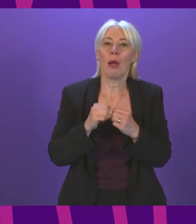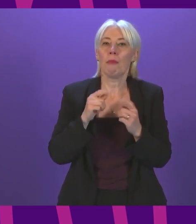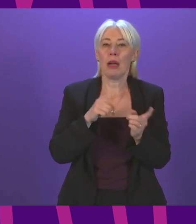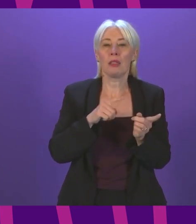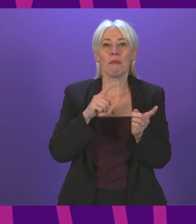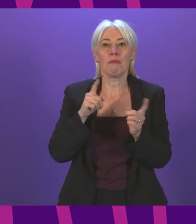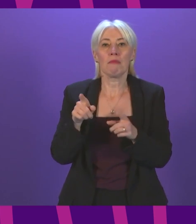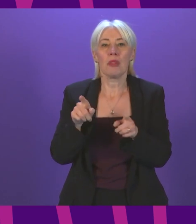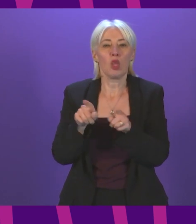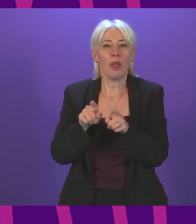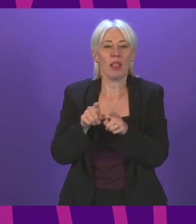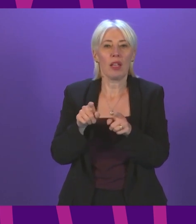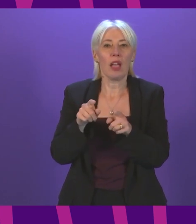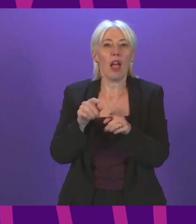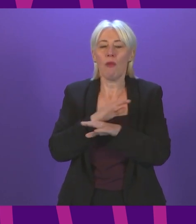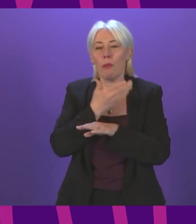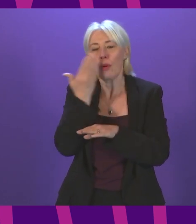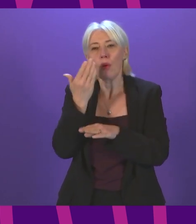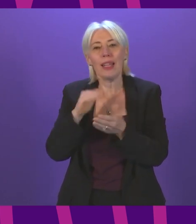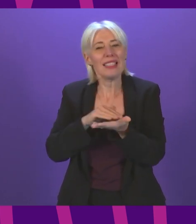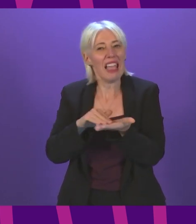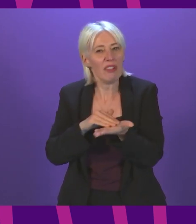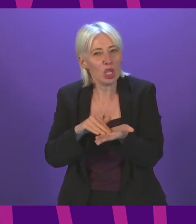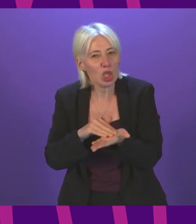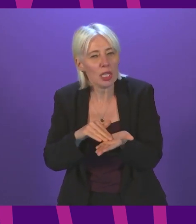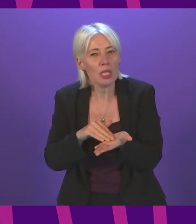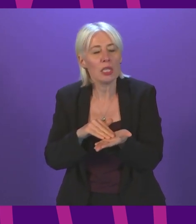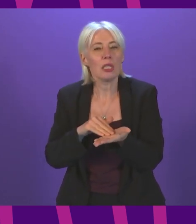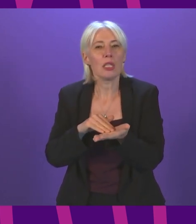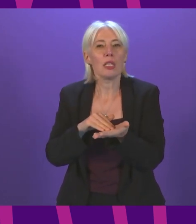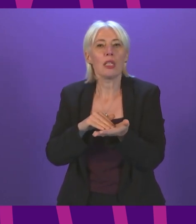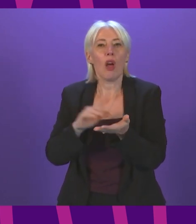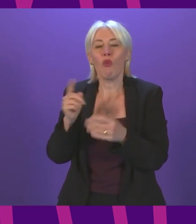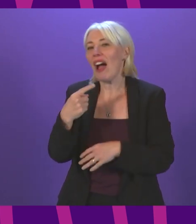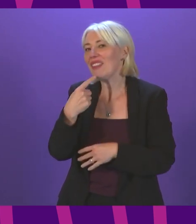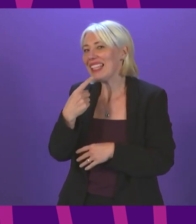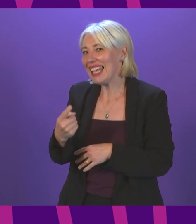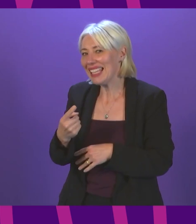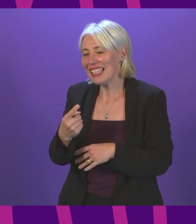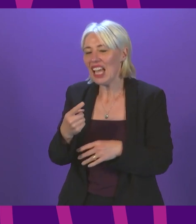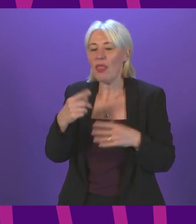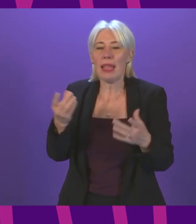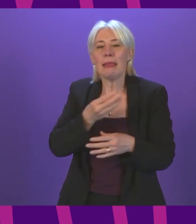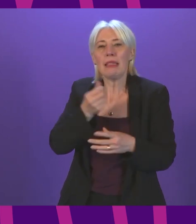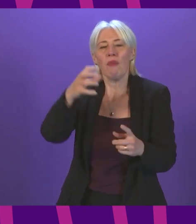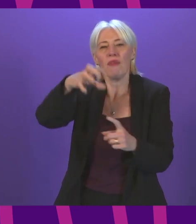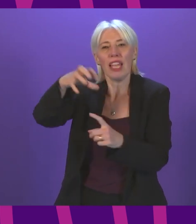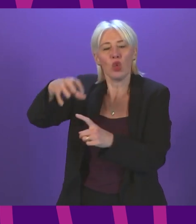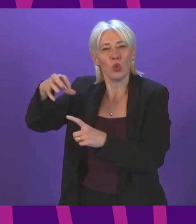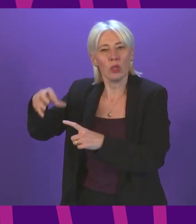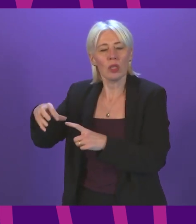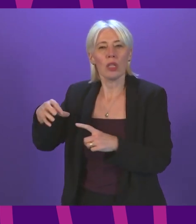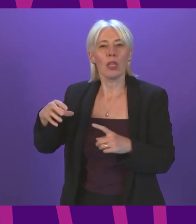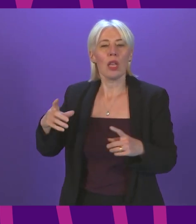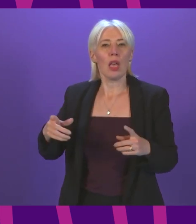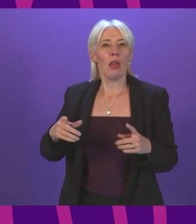is if we don't have a definition of the type that I have set out, then some venues may end up operating